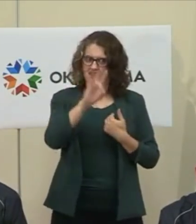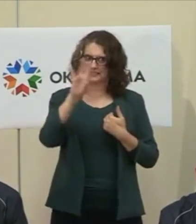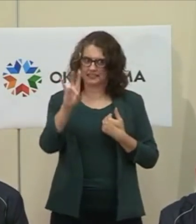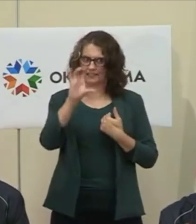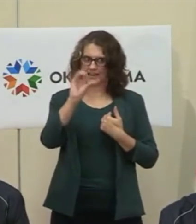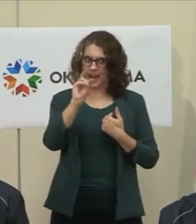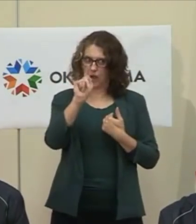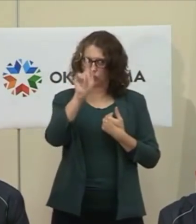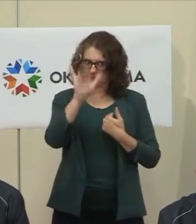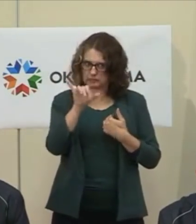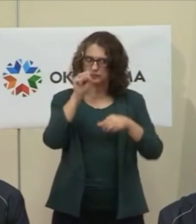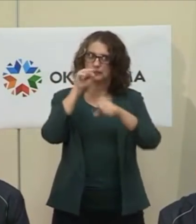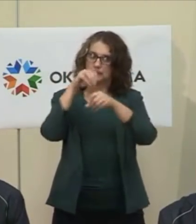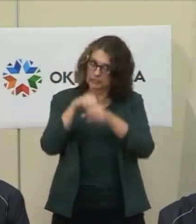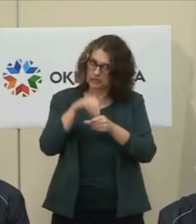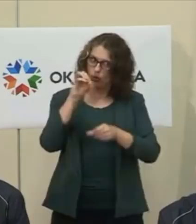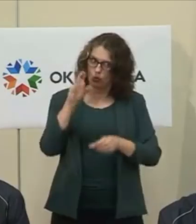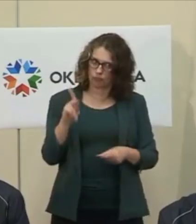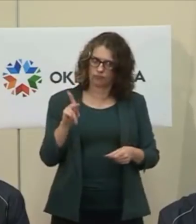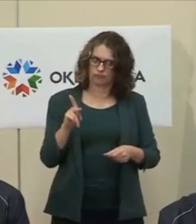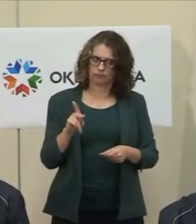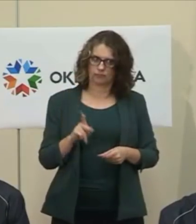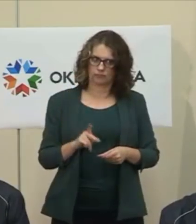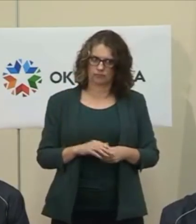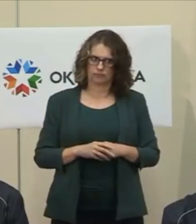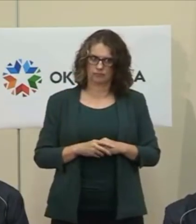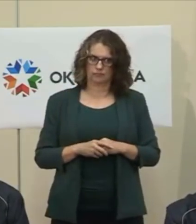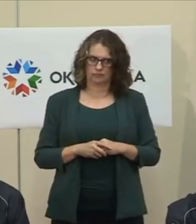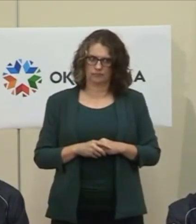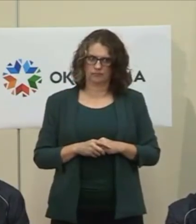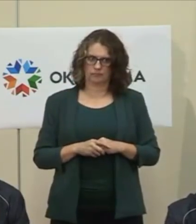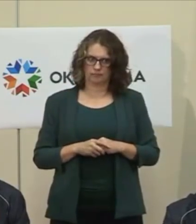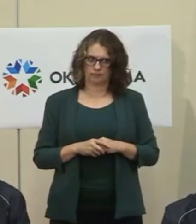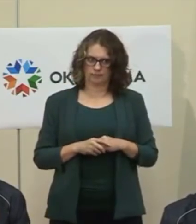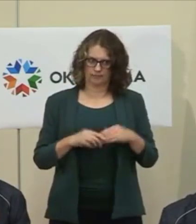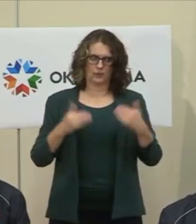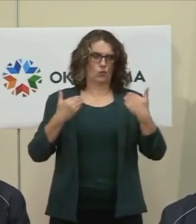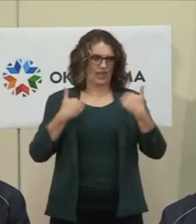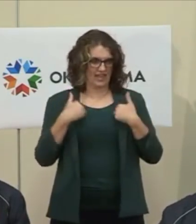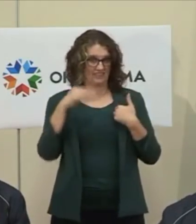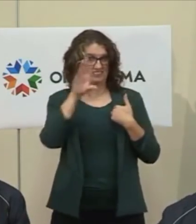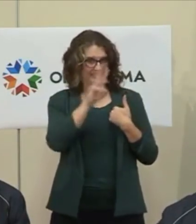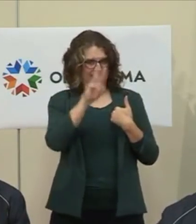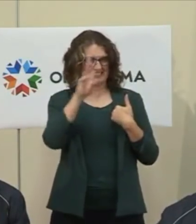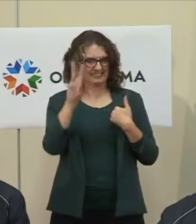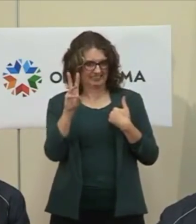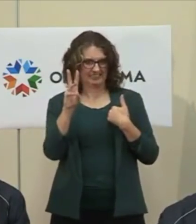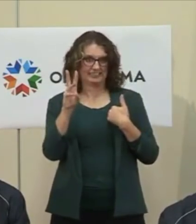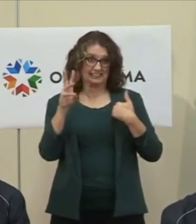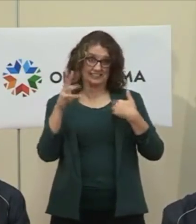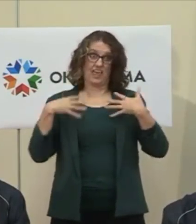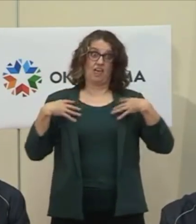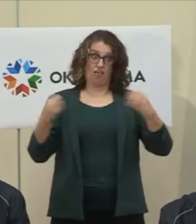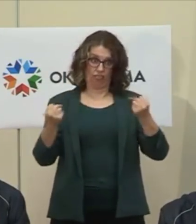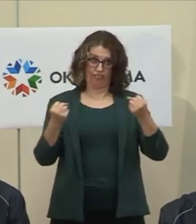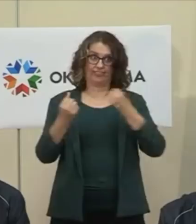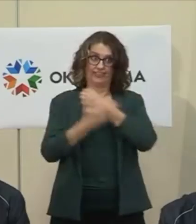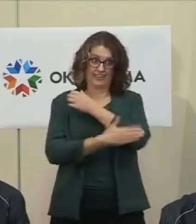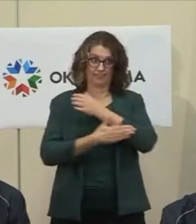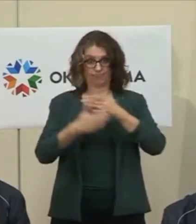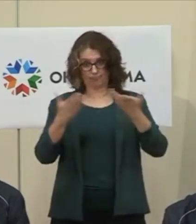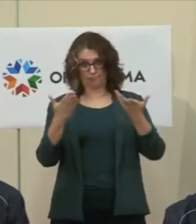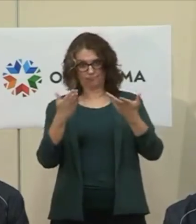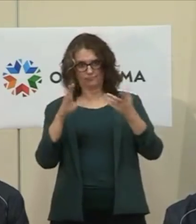county health department locations. And they need to be touched as well. Those are going to be the places that a lot of Oklahomans come for